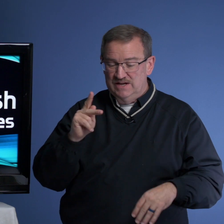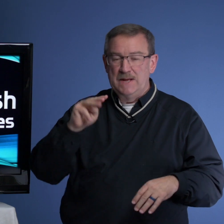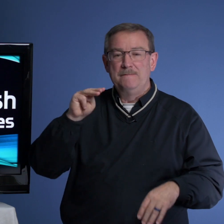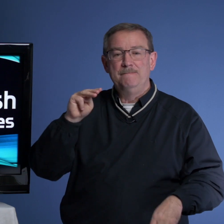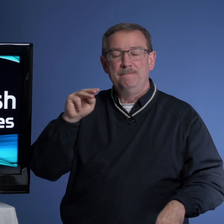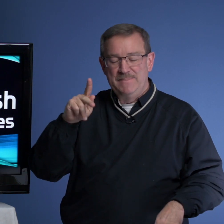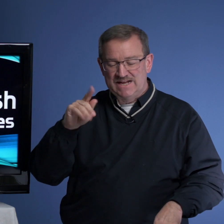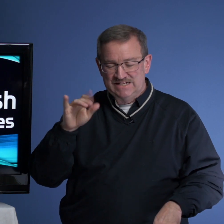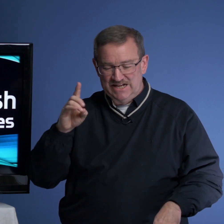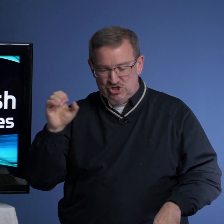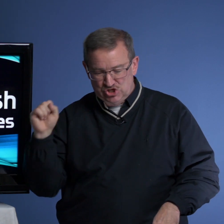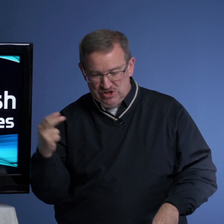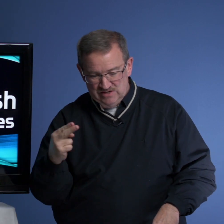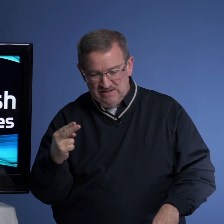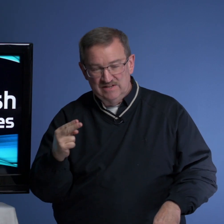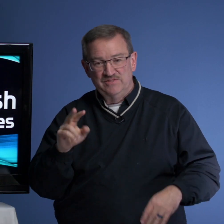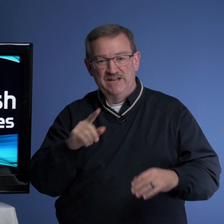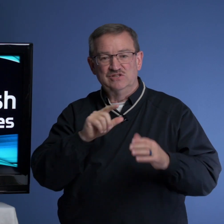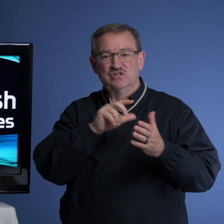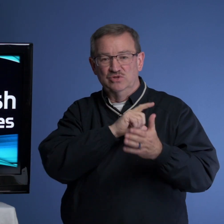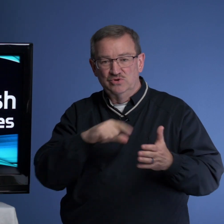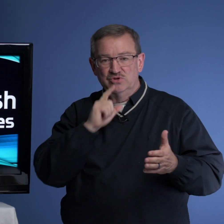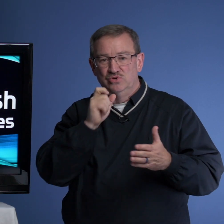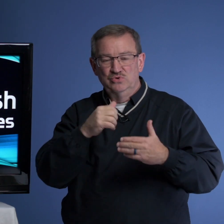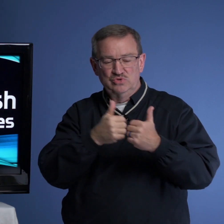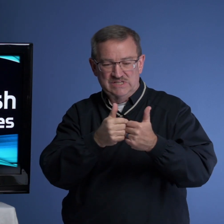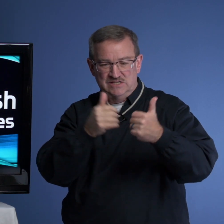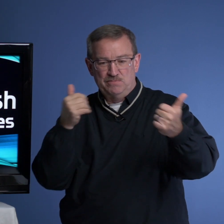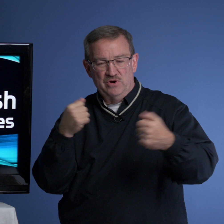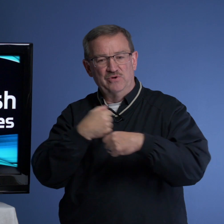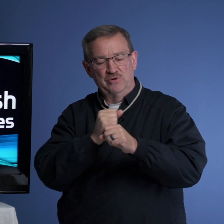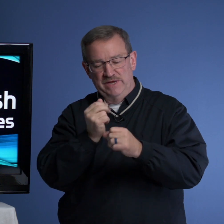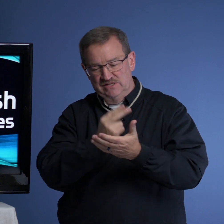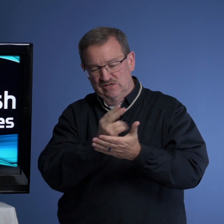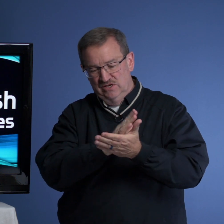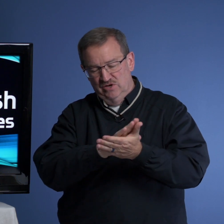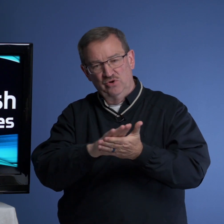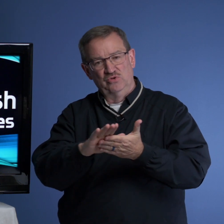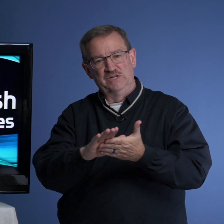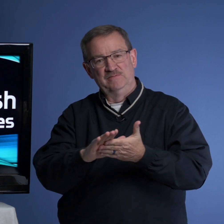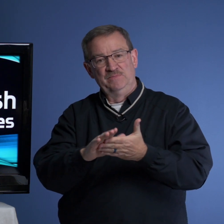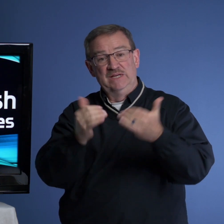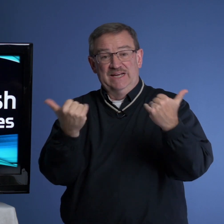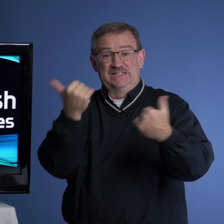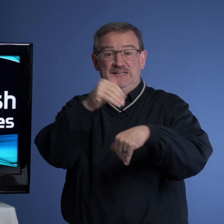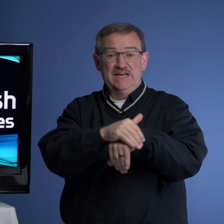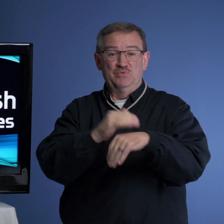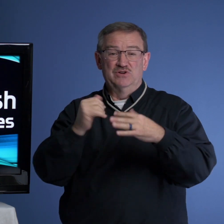Mekadesh. That is the Lord who sets apart or makes holy. And tonight we're